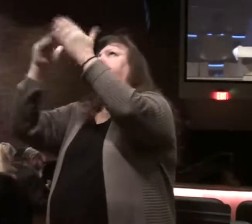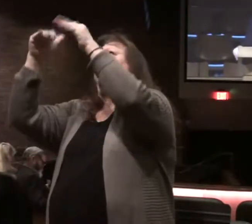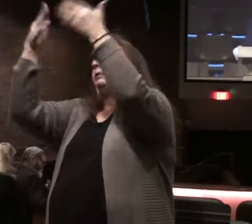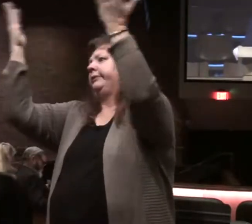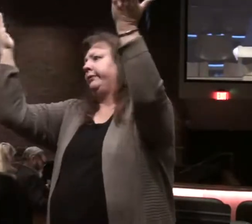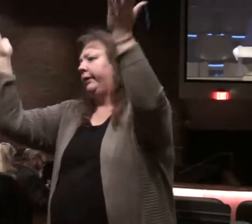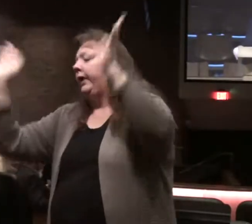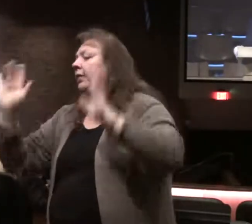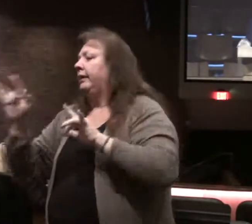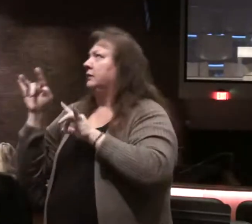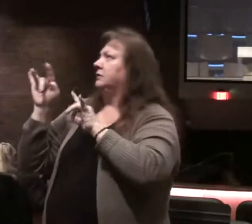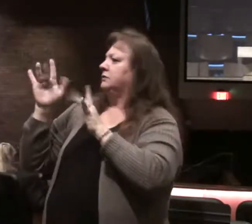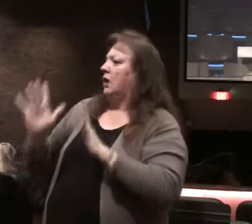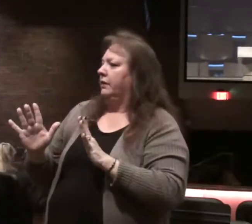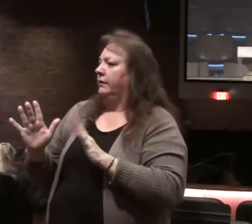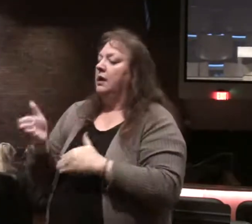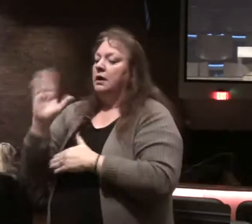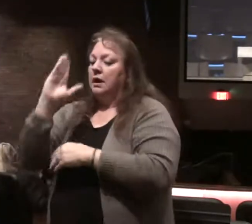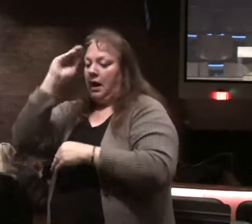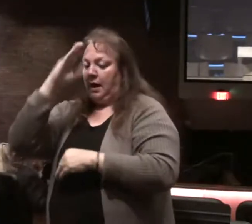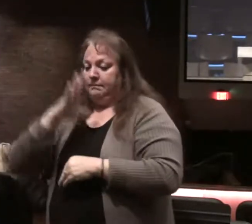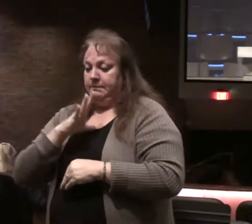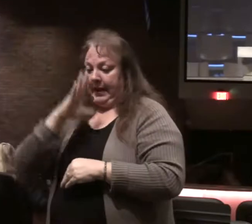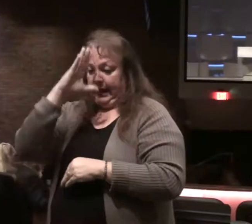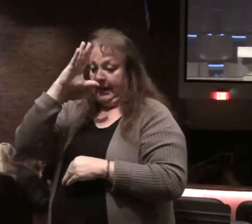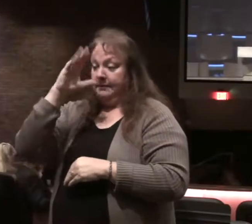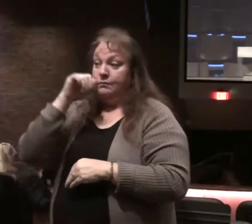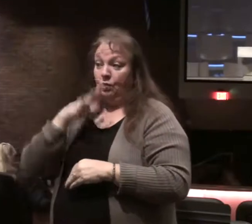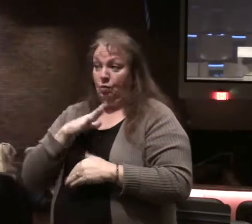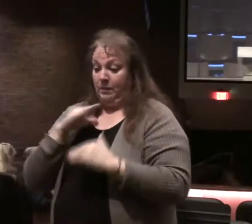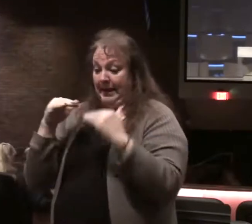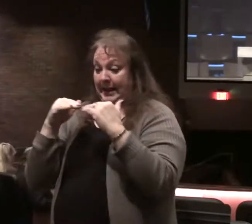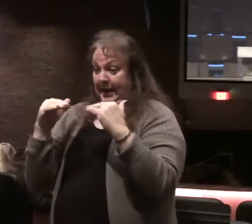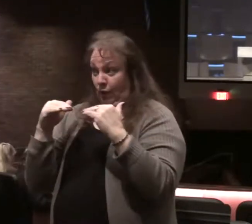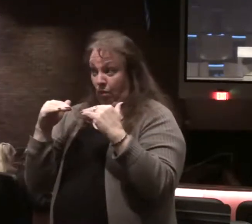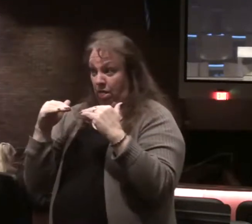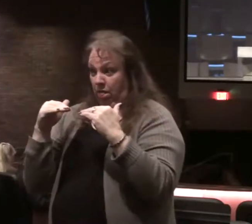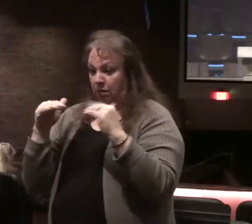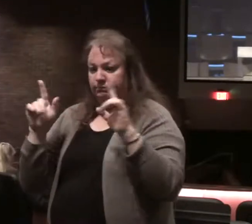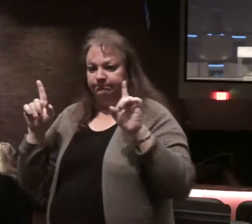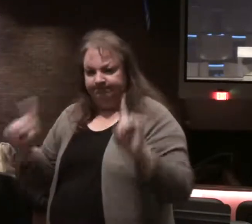scoffer. God made man and woman equal yet distinct.